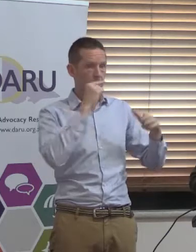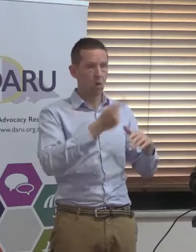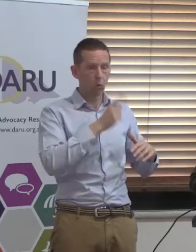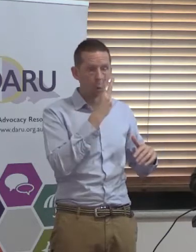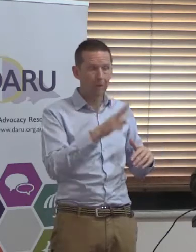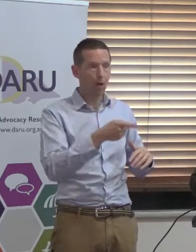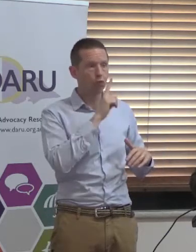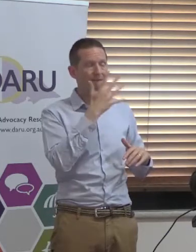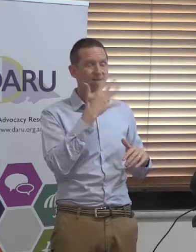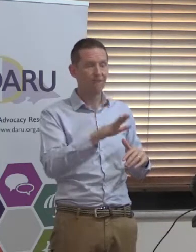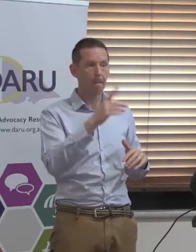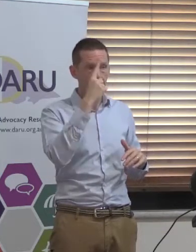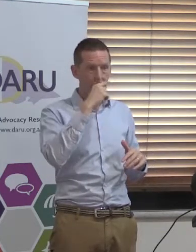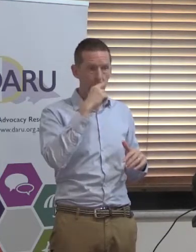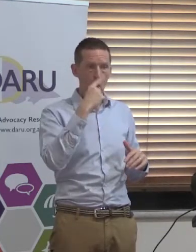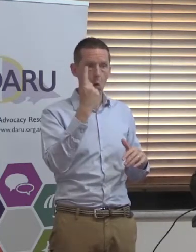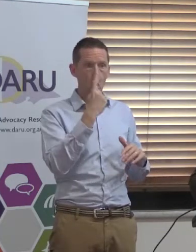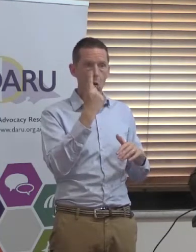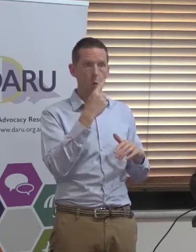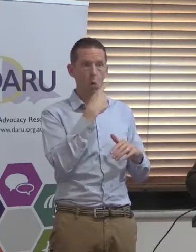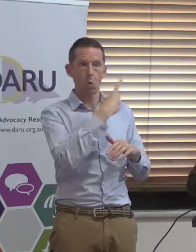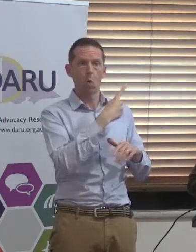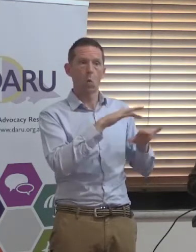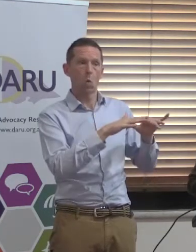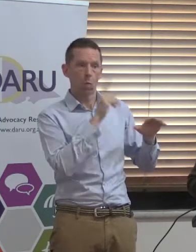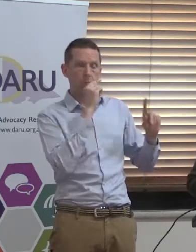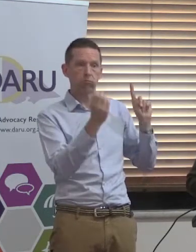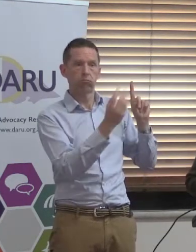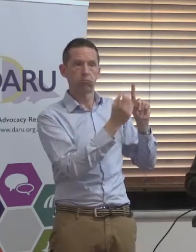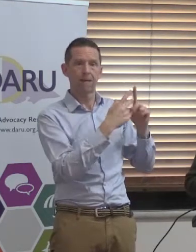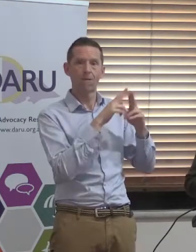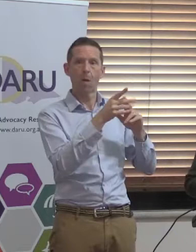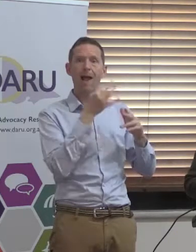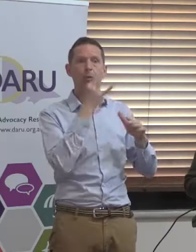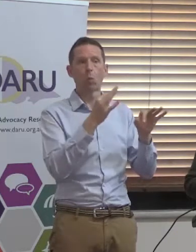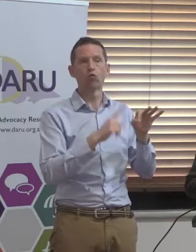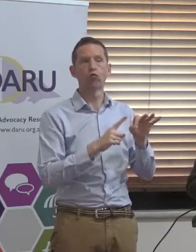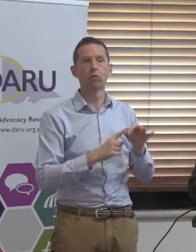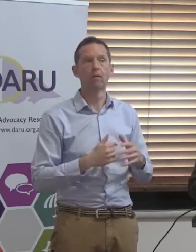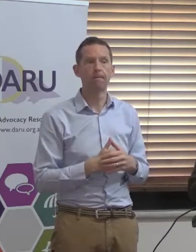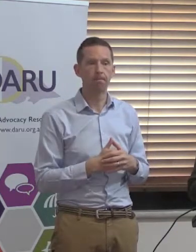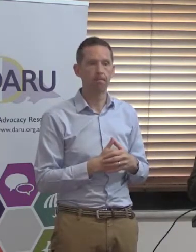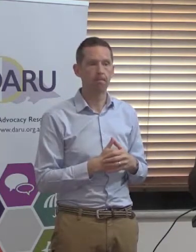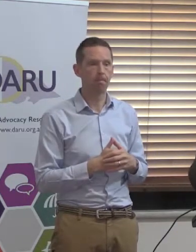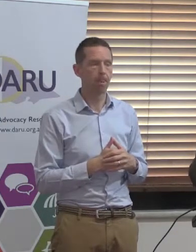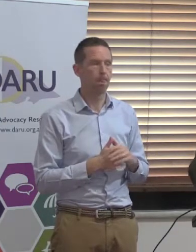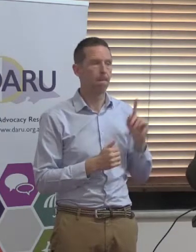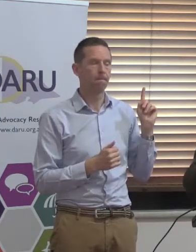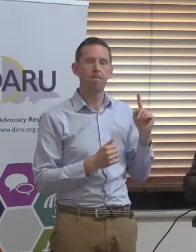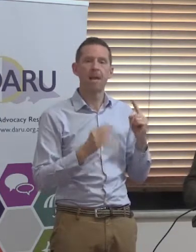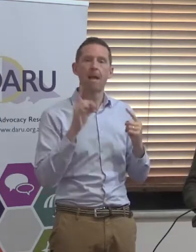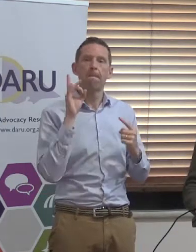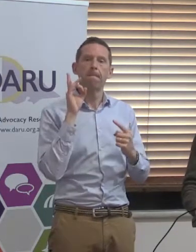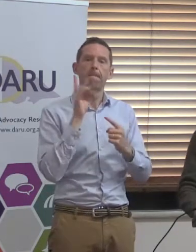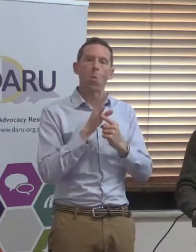150 people who are actually on the other end of the line if you're asking a question. The most important thing from my point of view, I